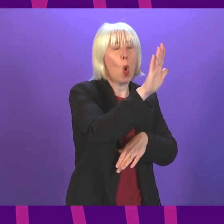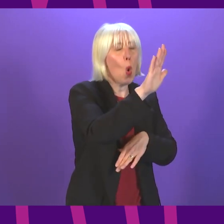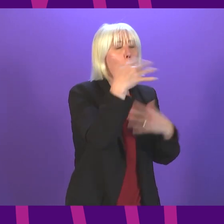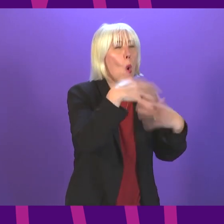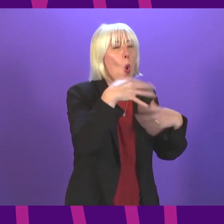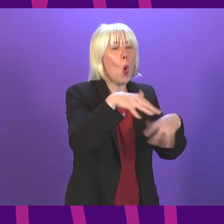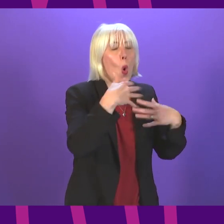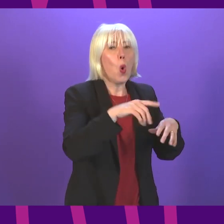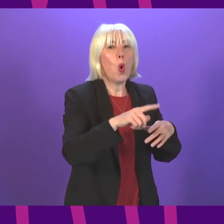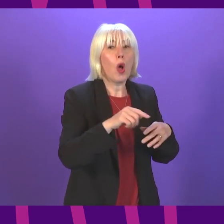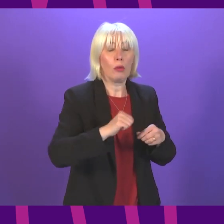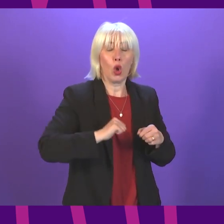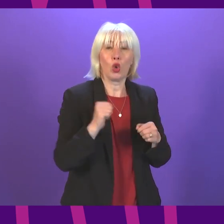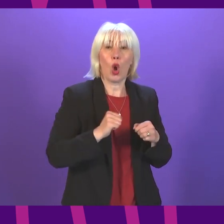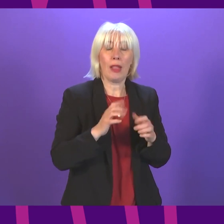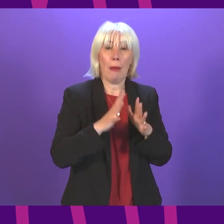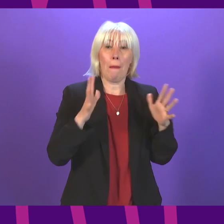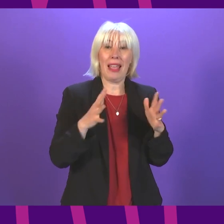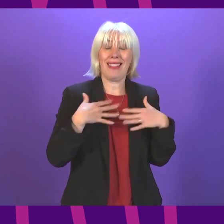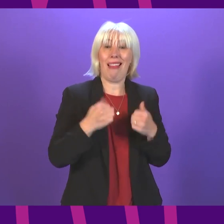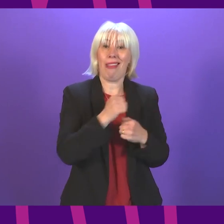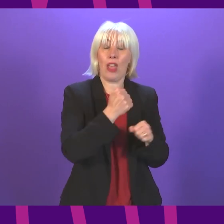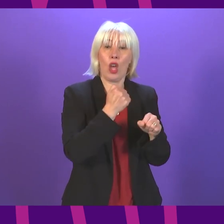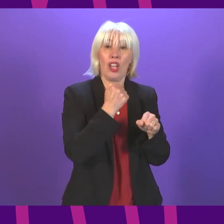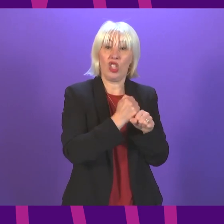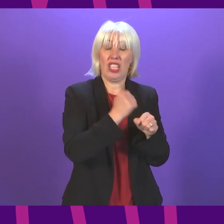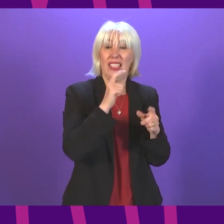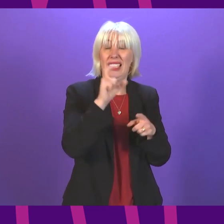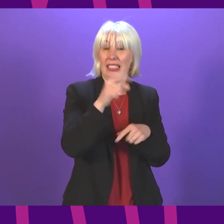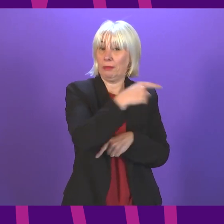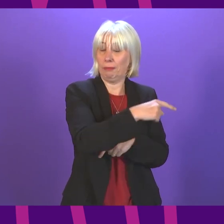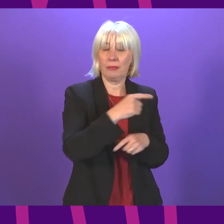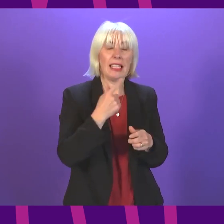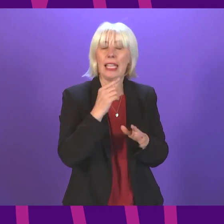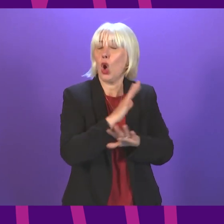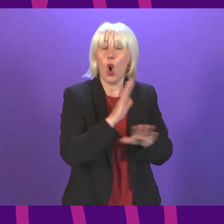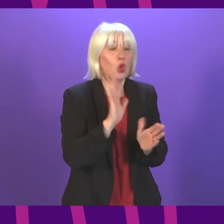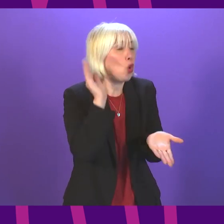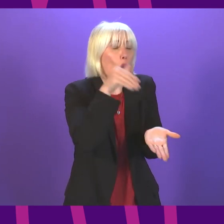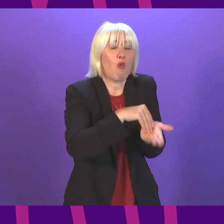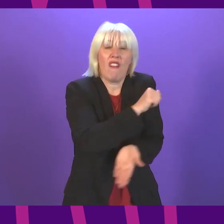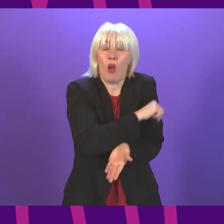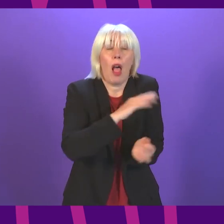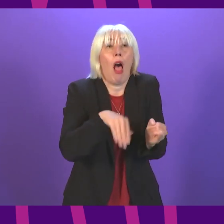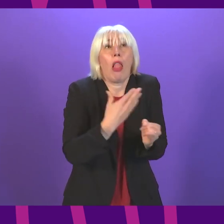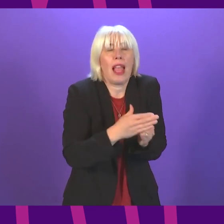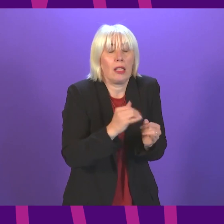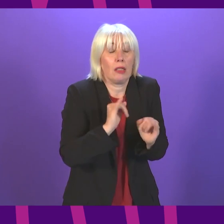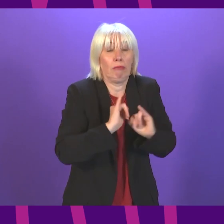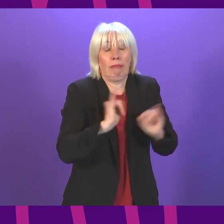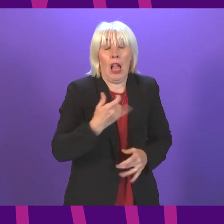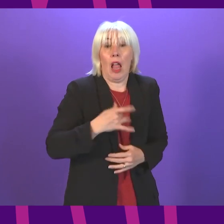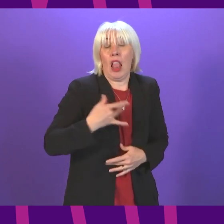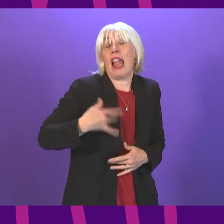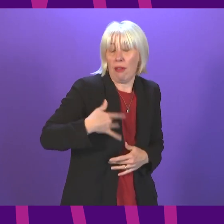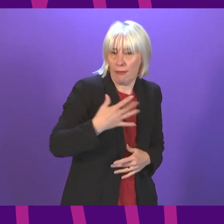And with Scotland's largest health board, Greater Glasgow and Clyde, it's now telling people not to turn up unless it is life-threatening. What is being done to